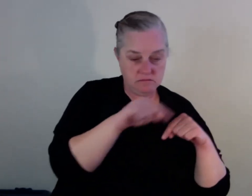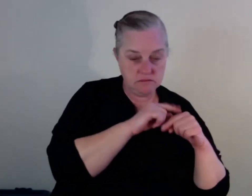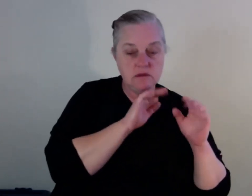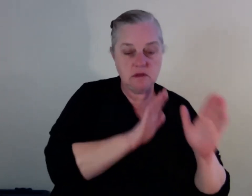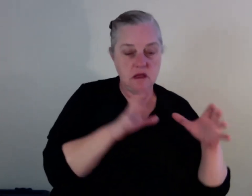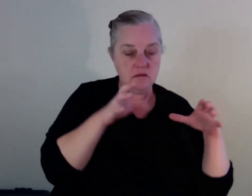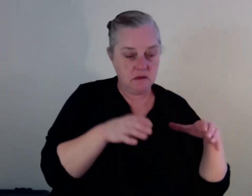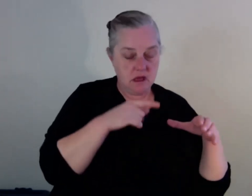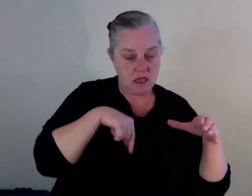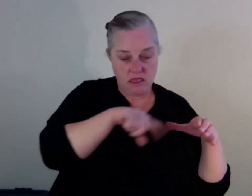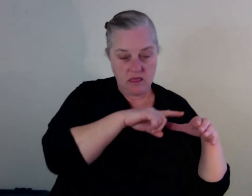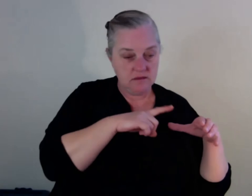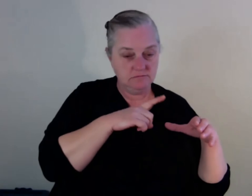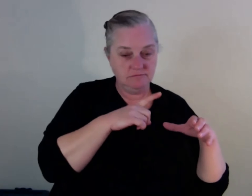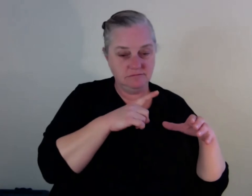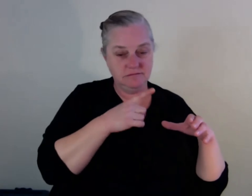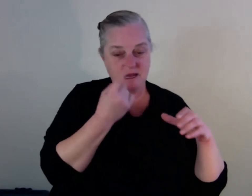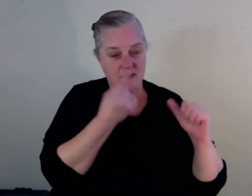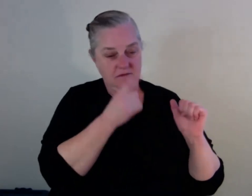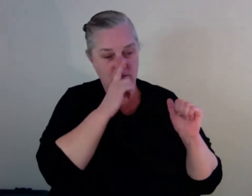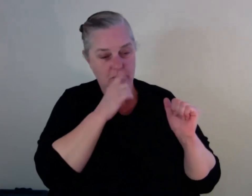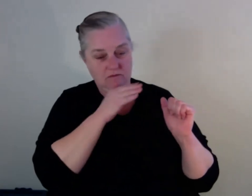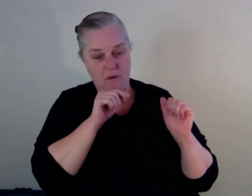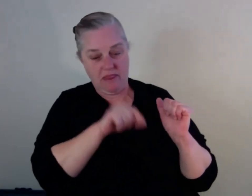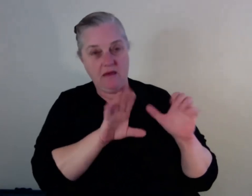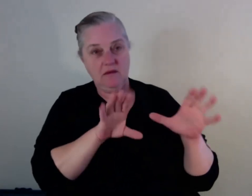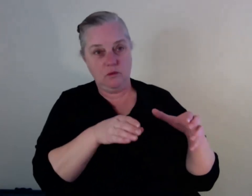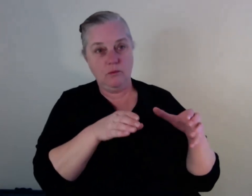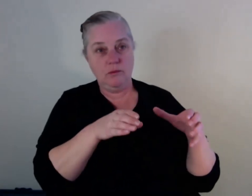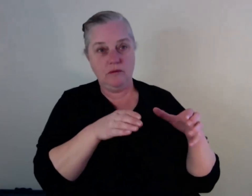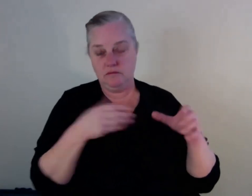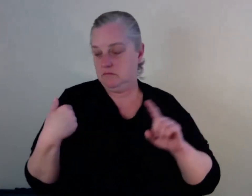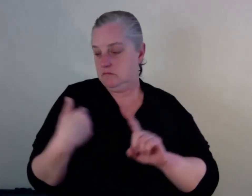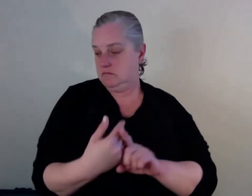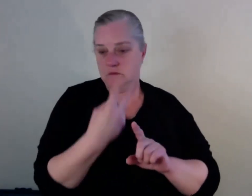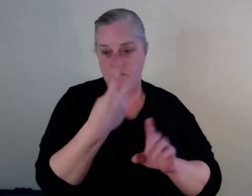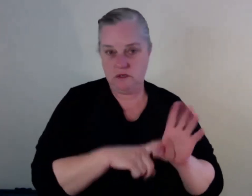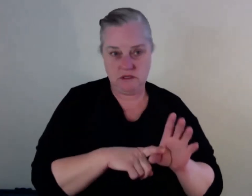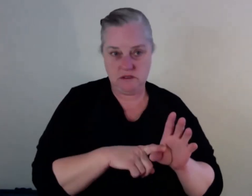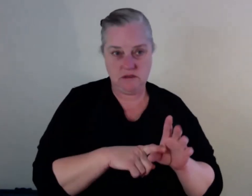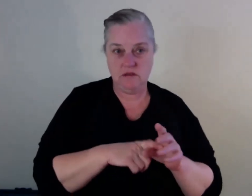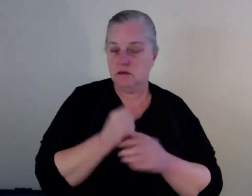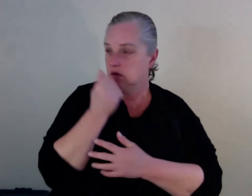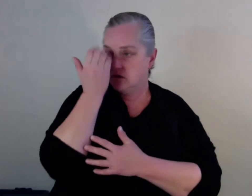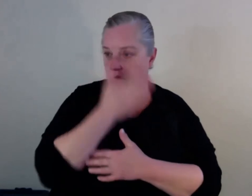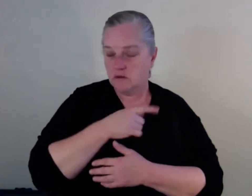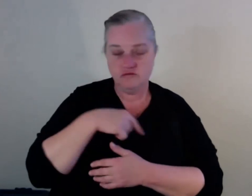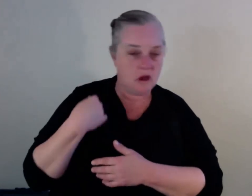matter what nationality they are, if they're the Kuri brothers or they're Muslims or they're Chinese. It becomes like a community. Since I got out,